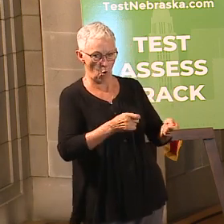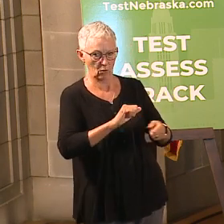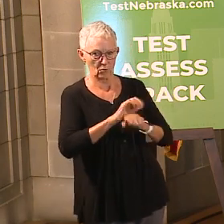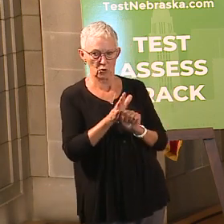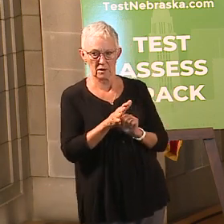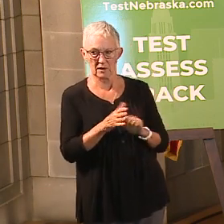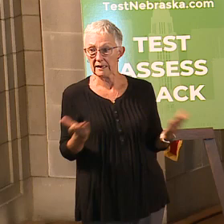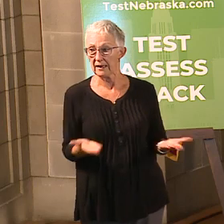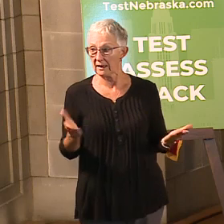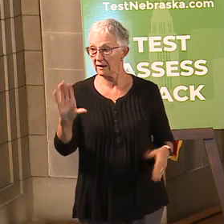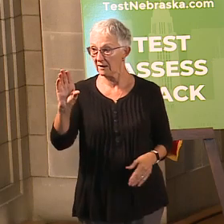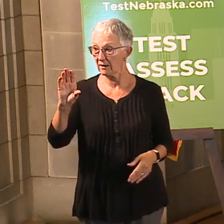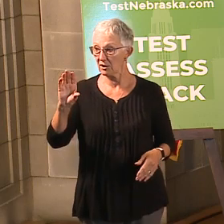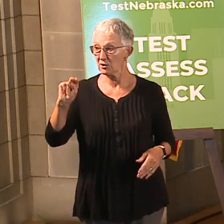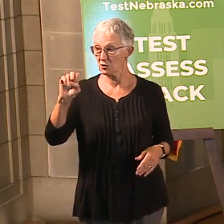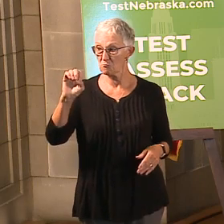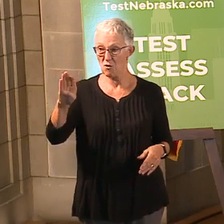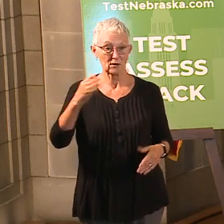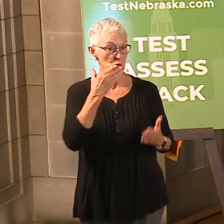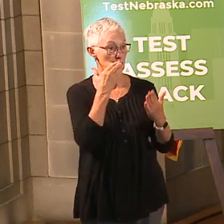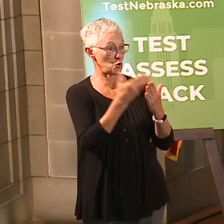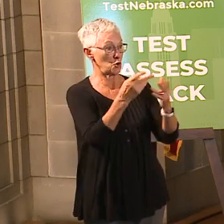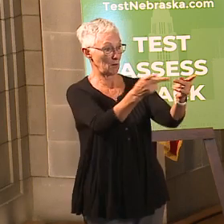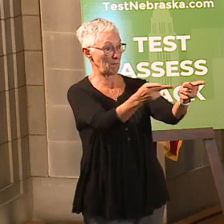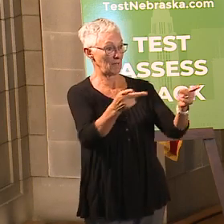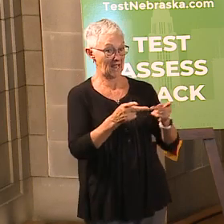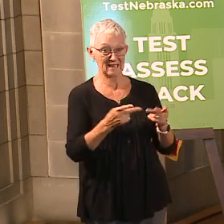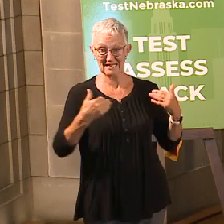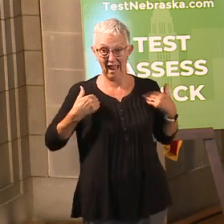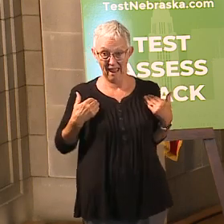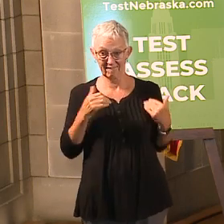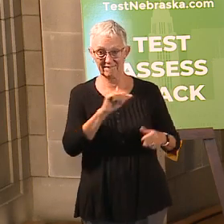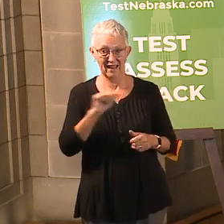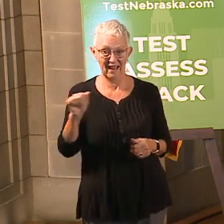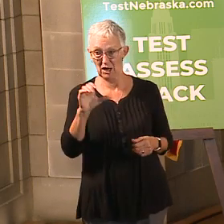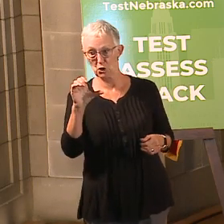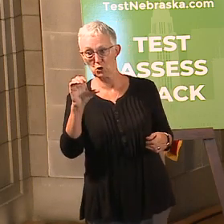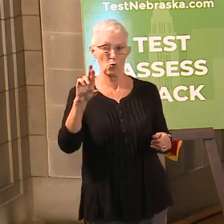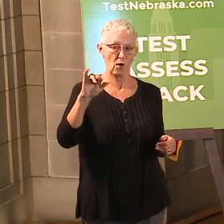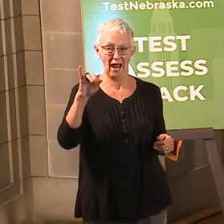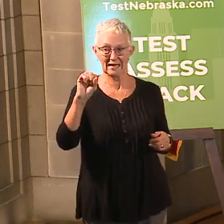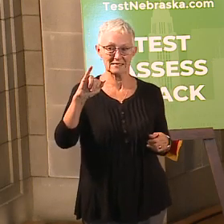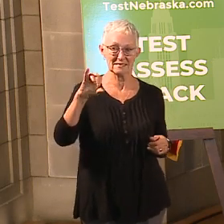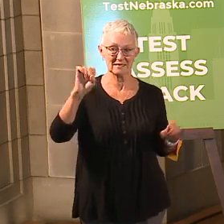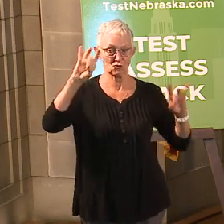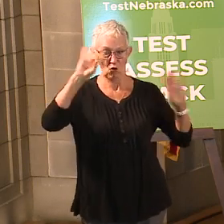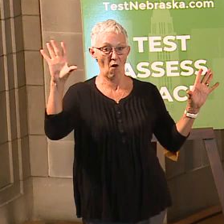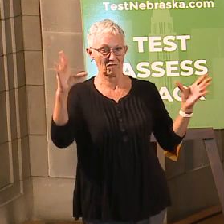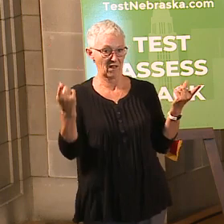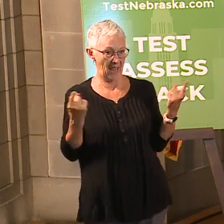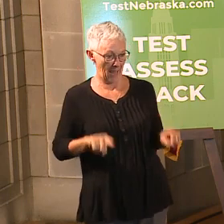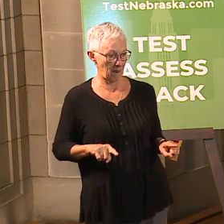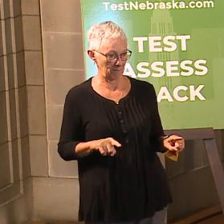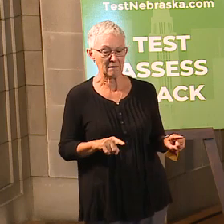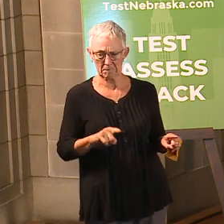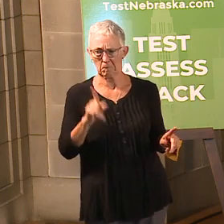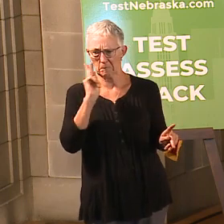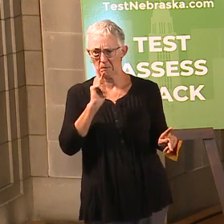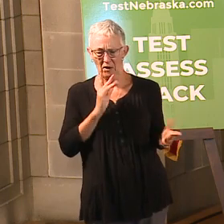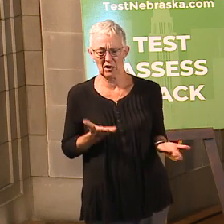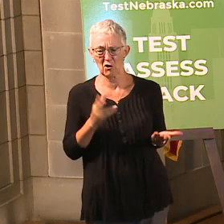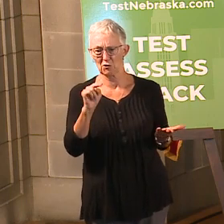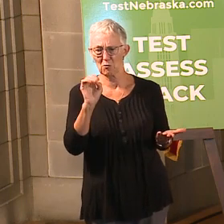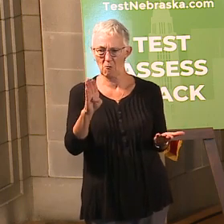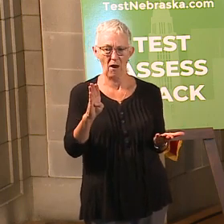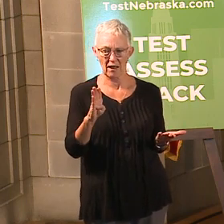I guess, Nebraska, where we can all work together. I think that's what I heard Gina say in not so many words, but the reality is we are really having to work together to make